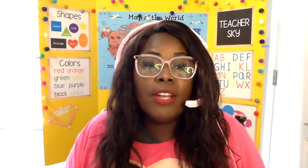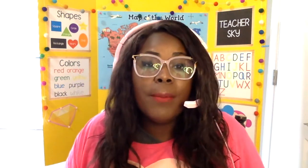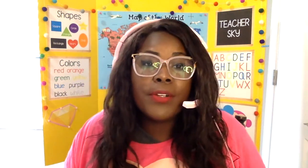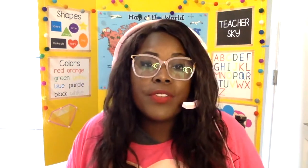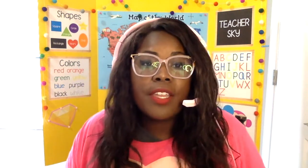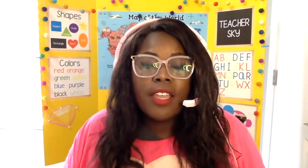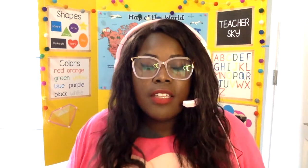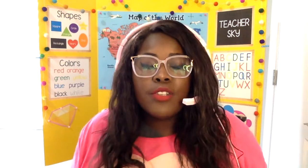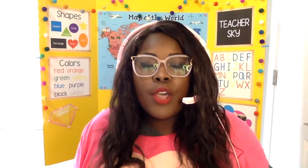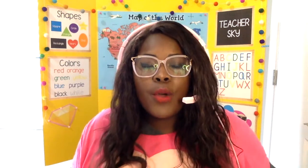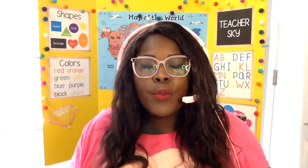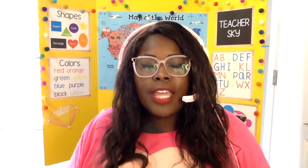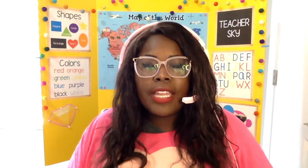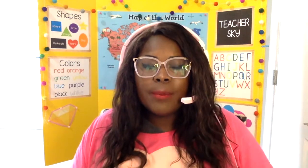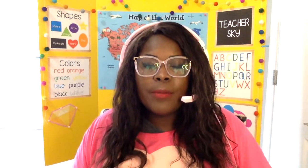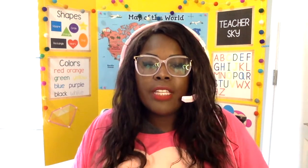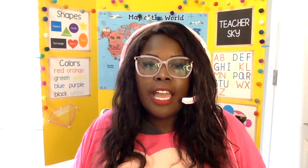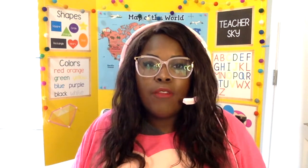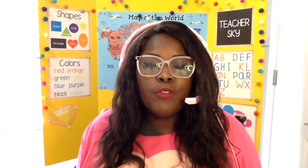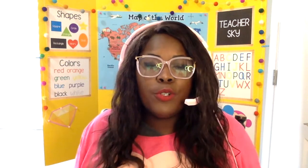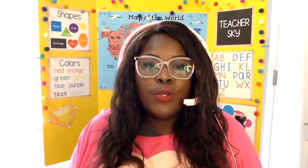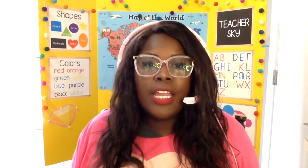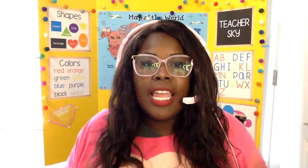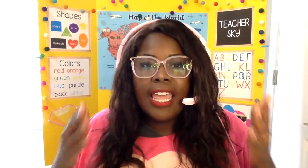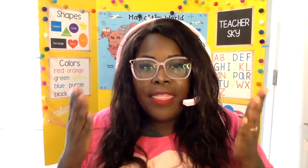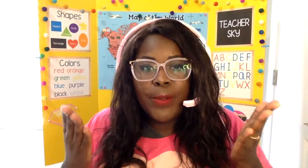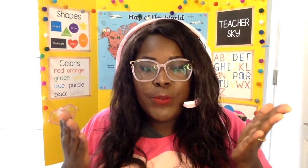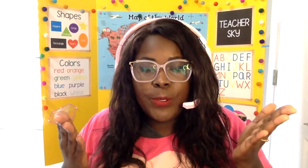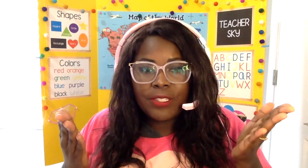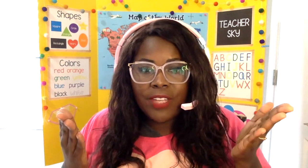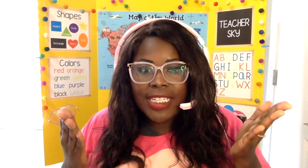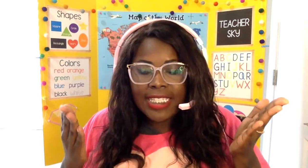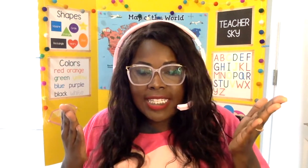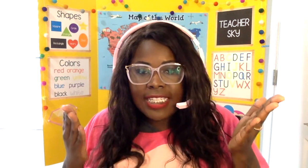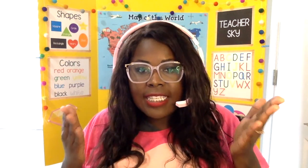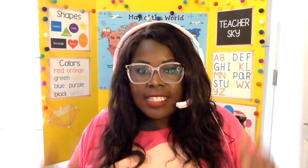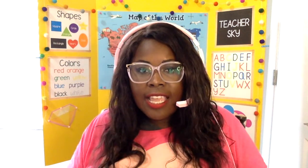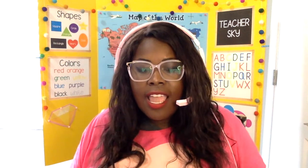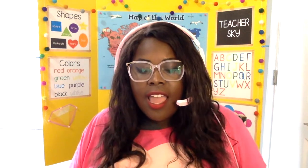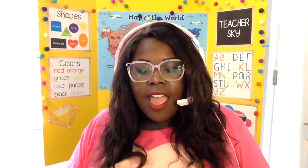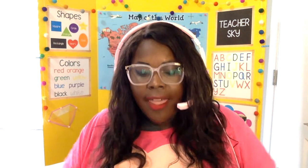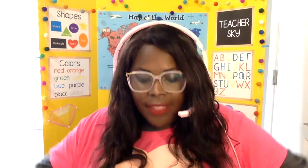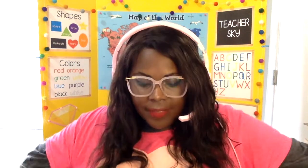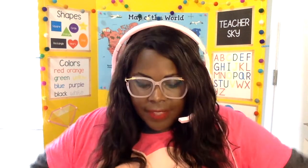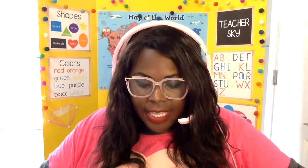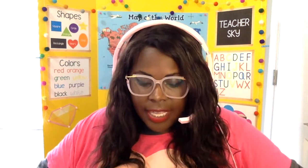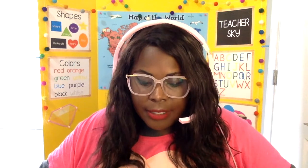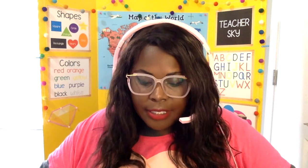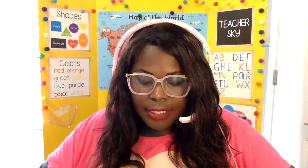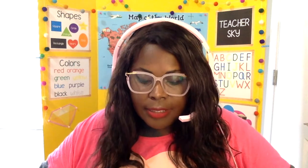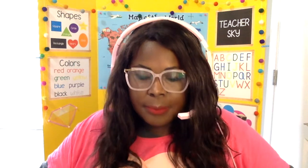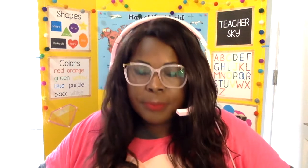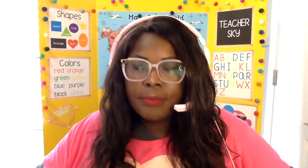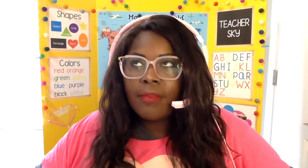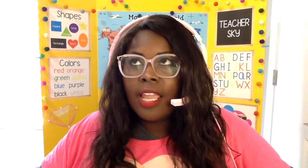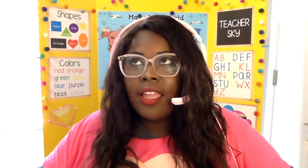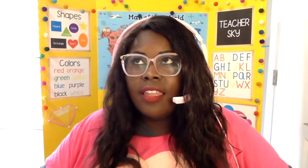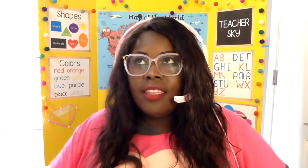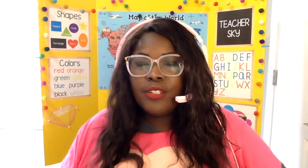numbers so that can be really helpful and those sorts of instances and then the um there's